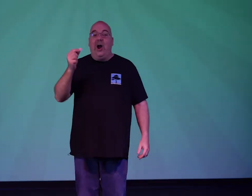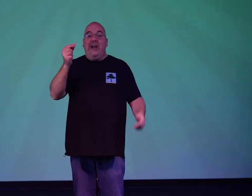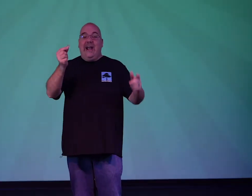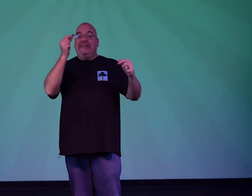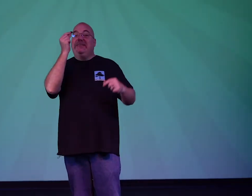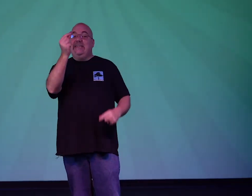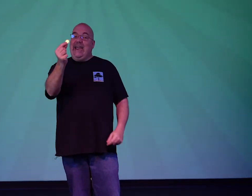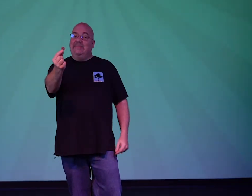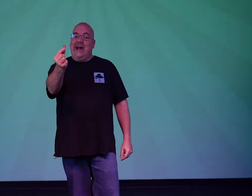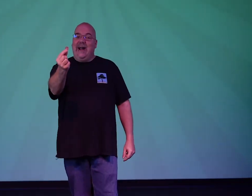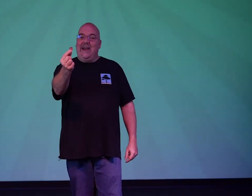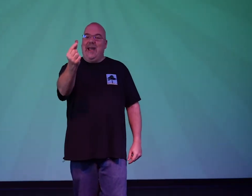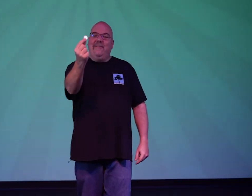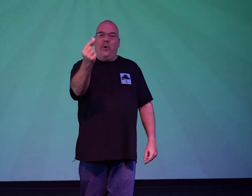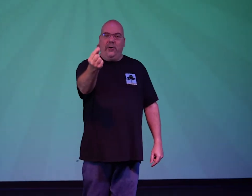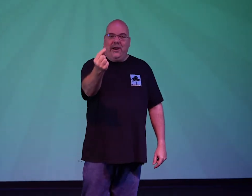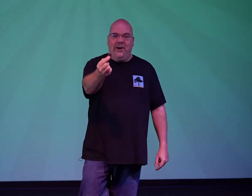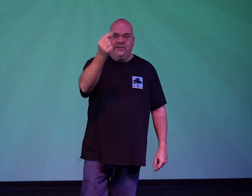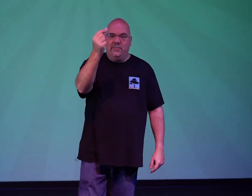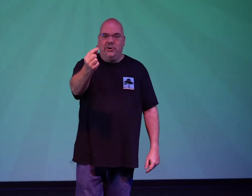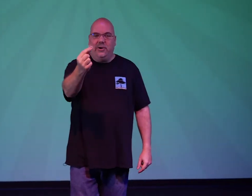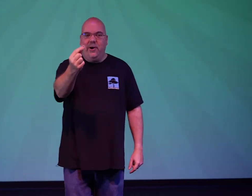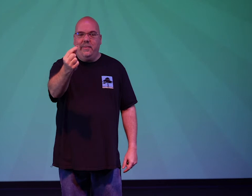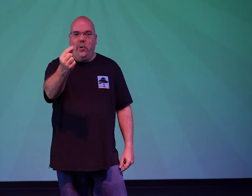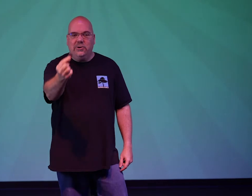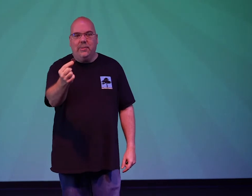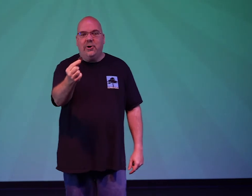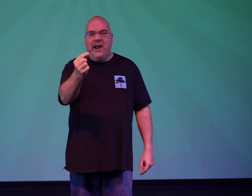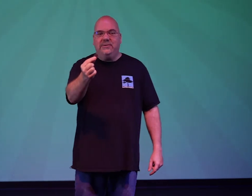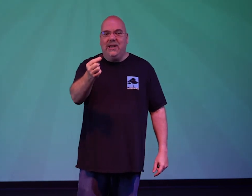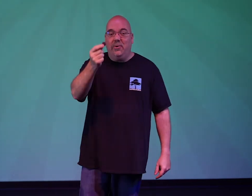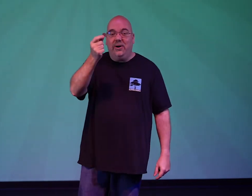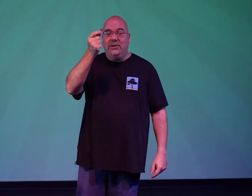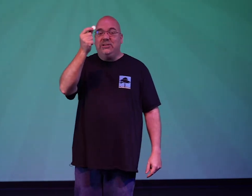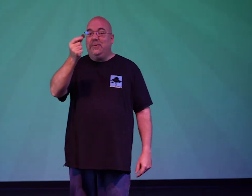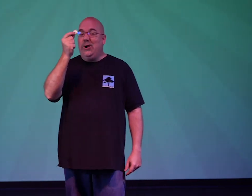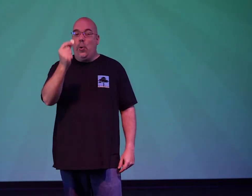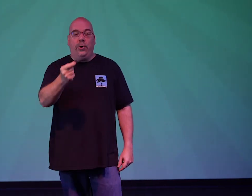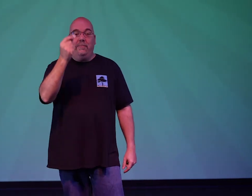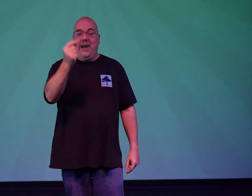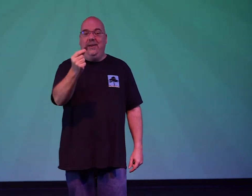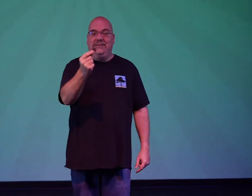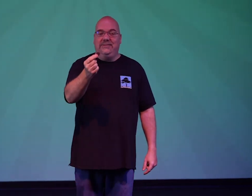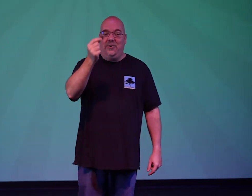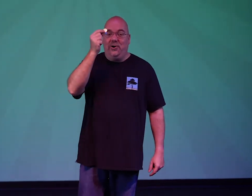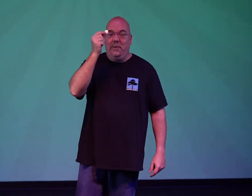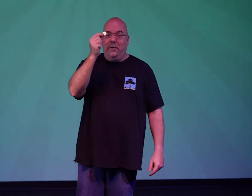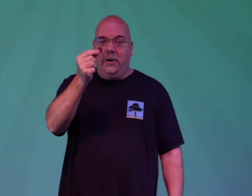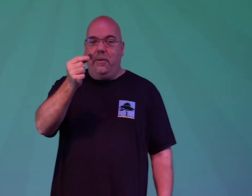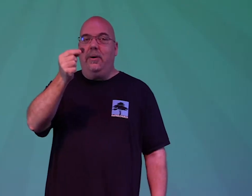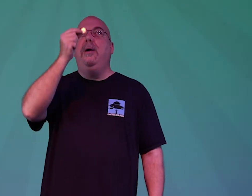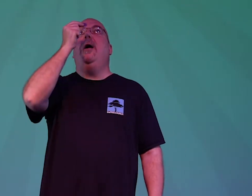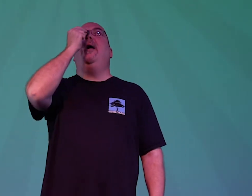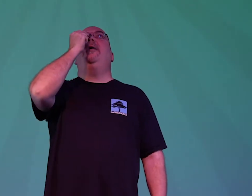all right guys it's game time i have a quarter here so i'm sure you can round up a quarter somewhere in your house and we're going to just play quarter balance so you're